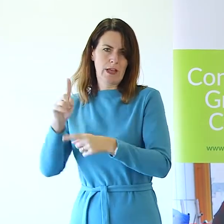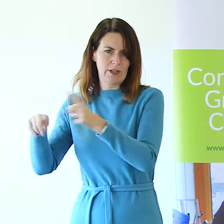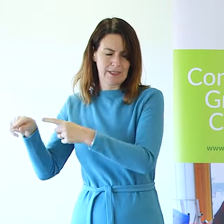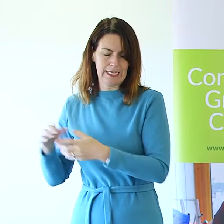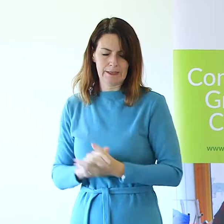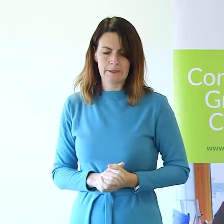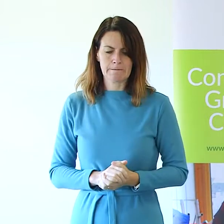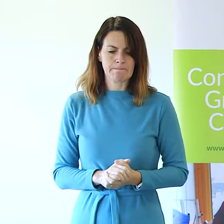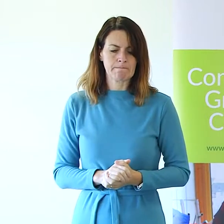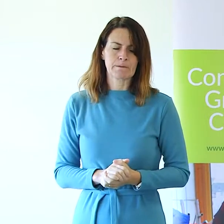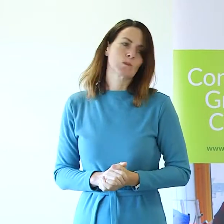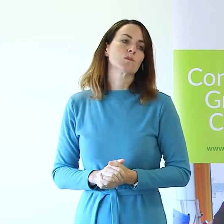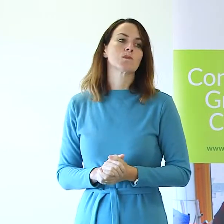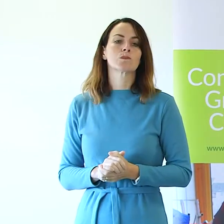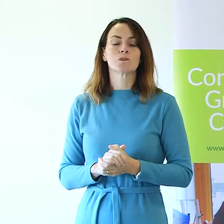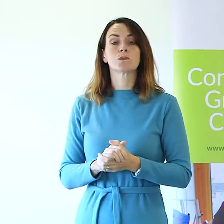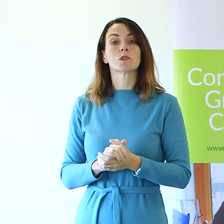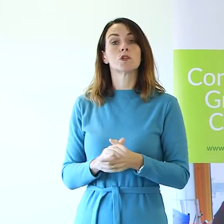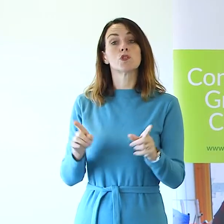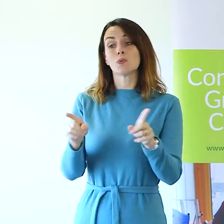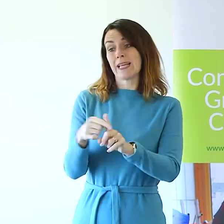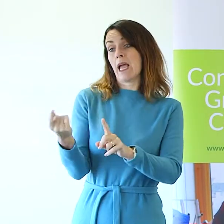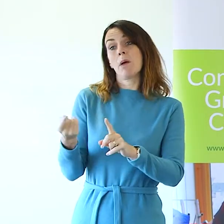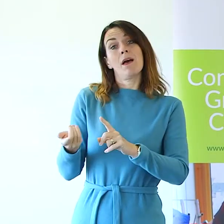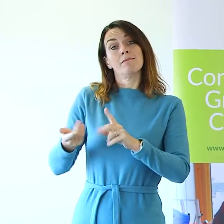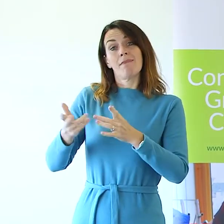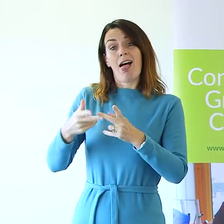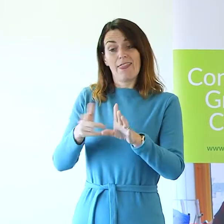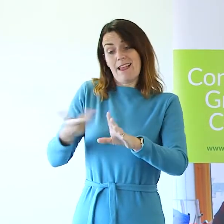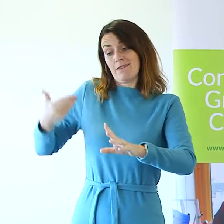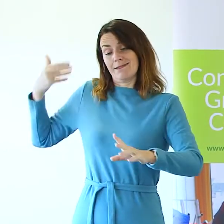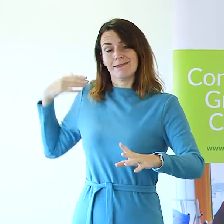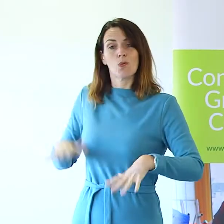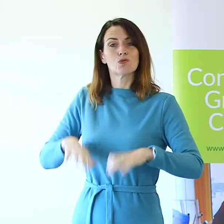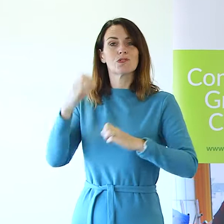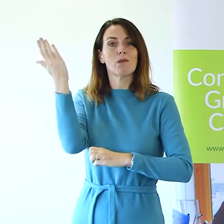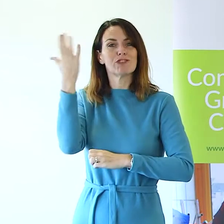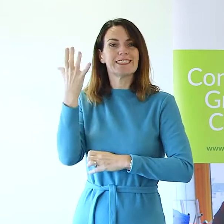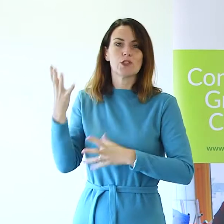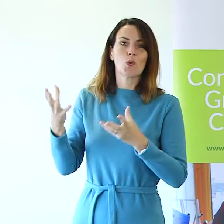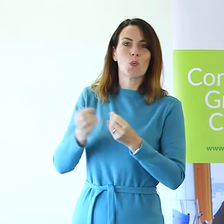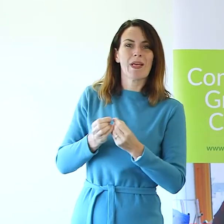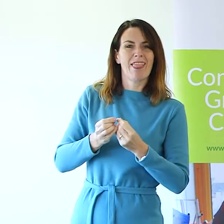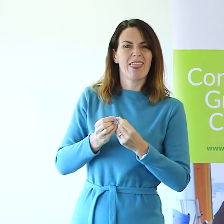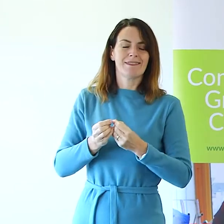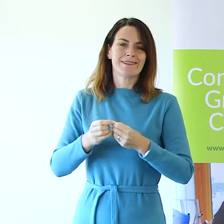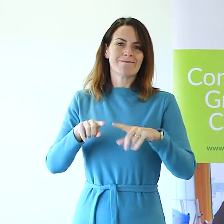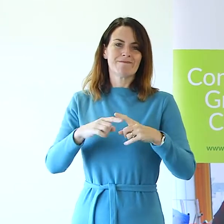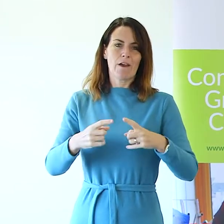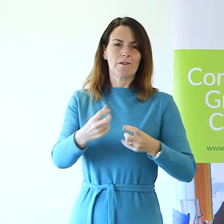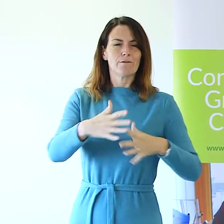So like in previous years we're going to start today's presentation with voices from the sector